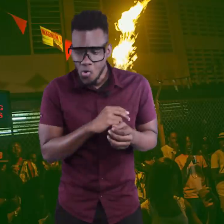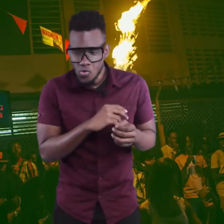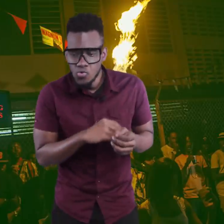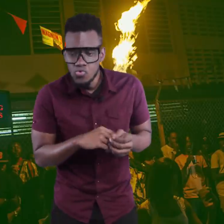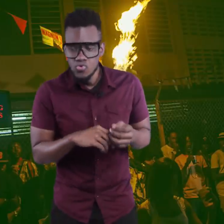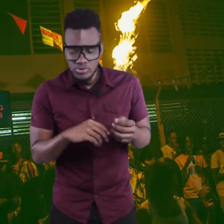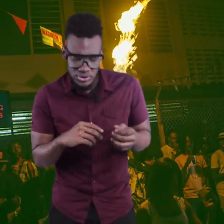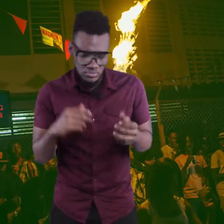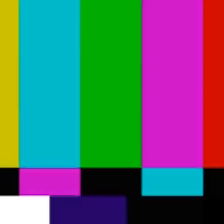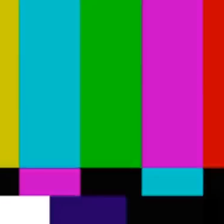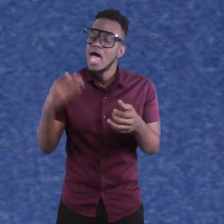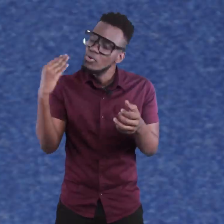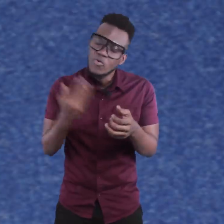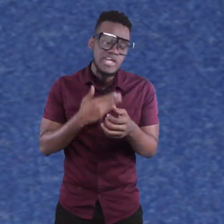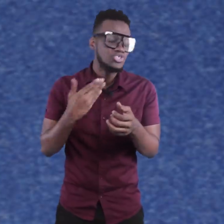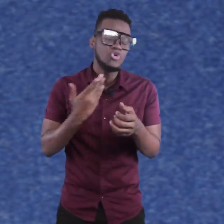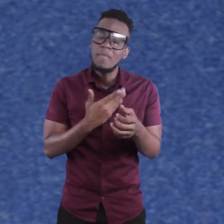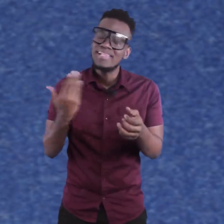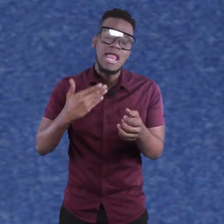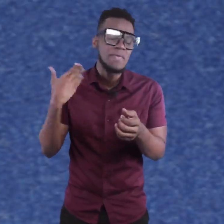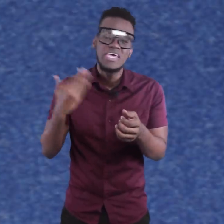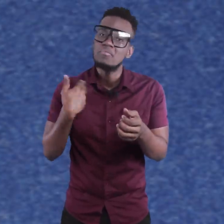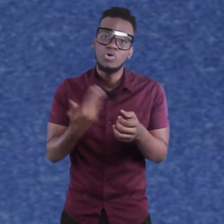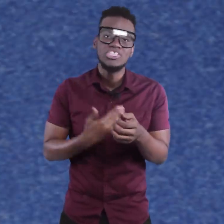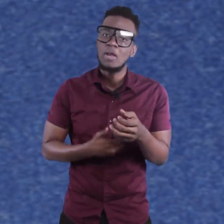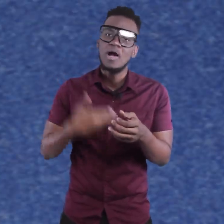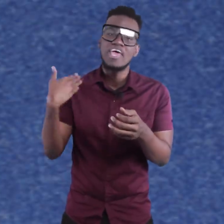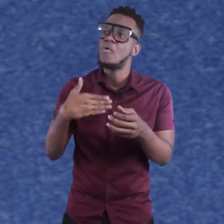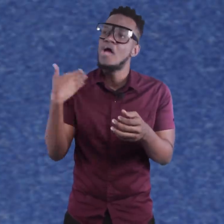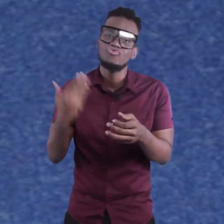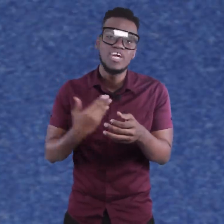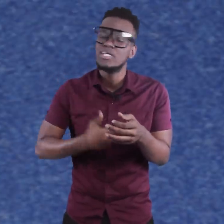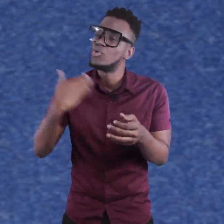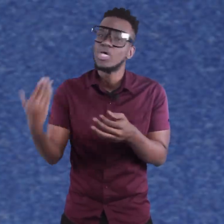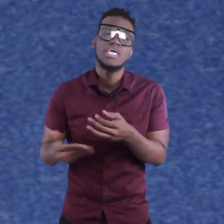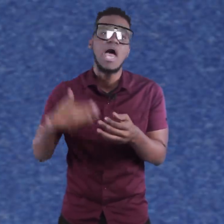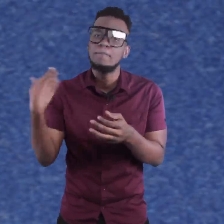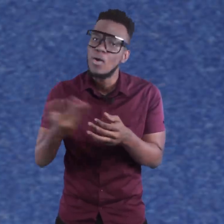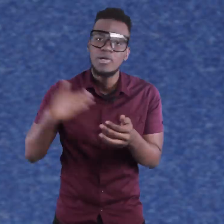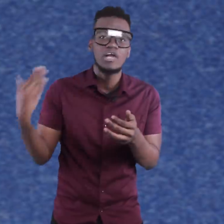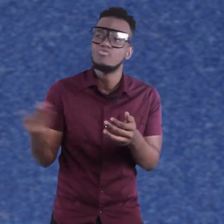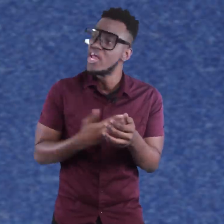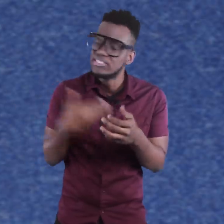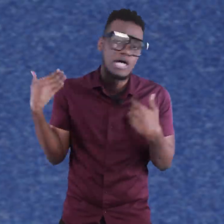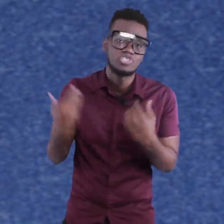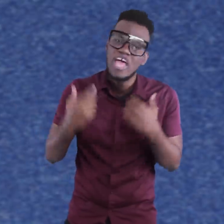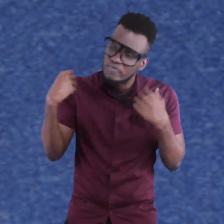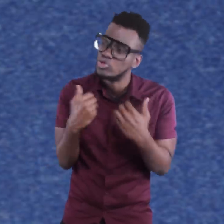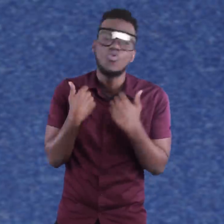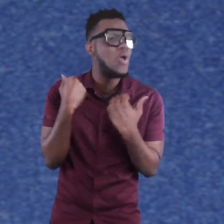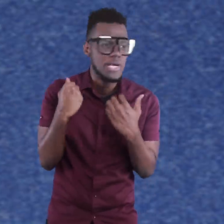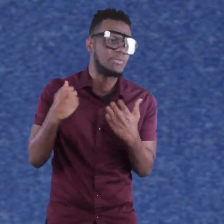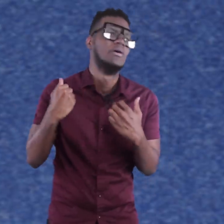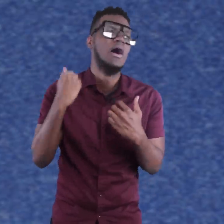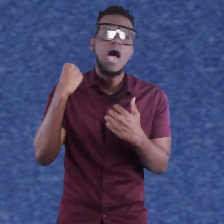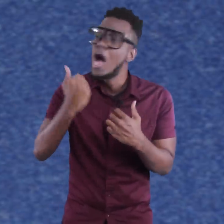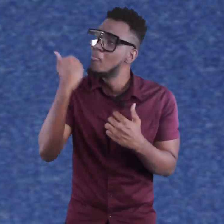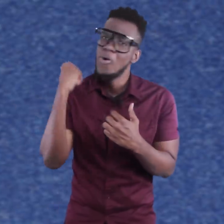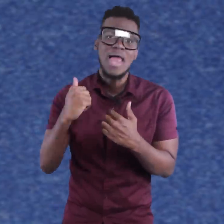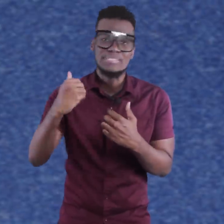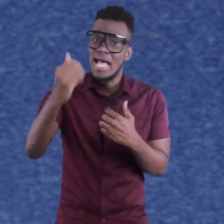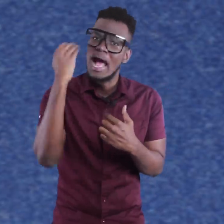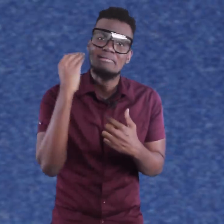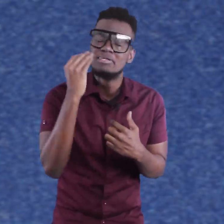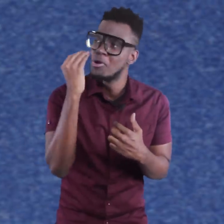oh and the way the tone body talent make you emotional because you want to rate it but you can't publicly rate the song so you have to just hold it